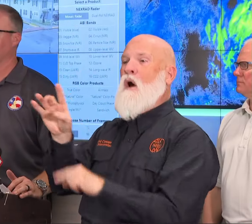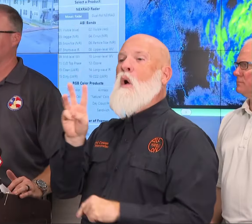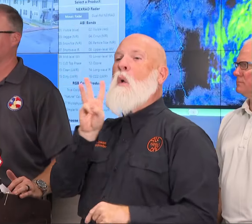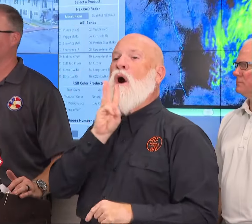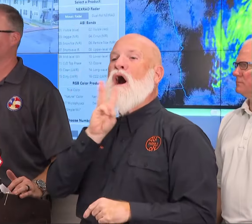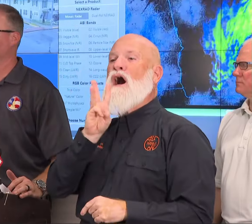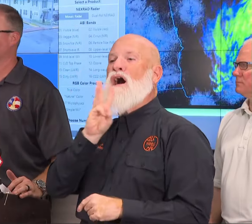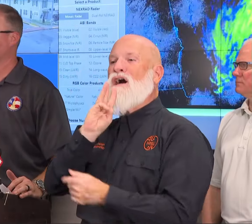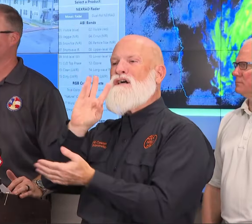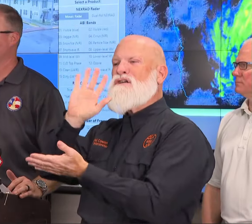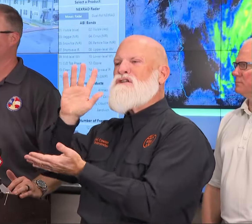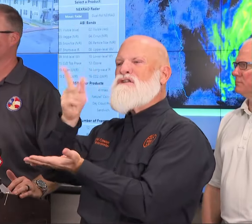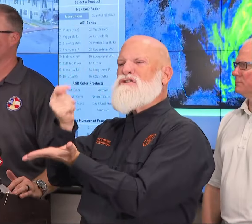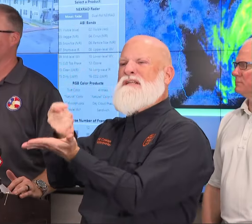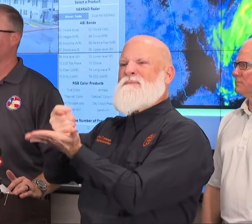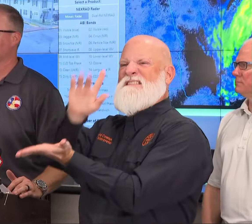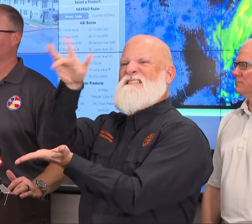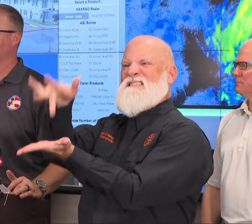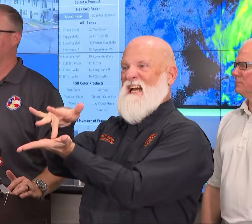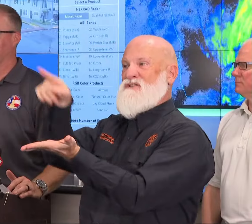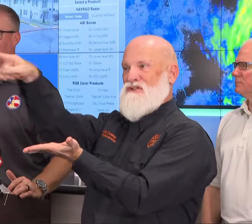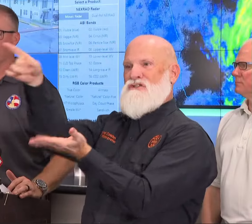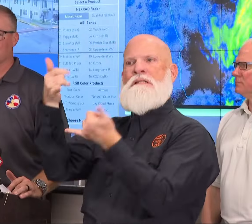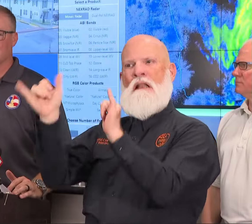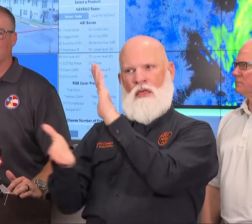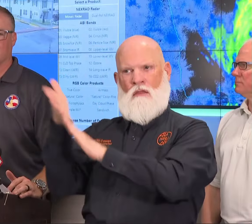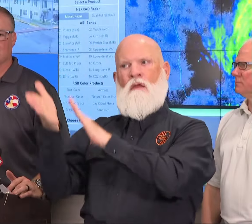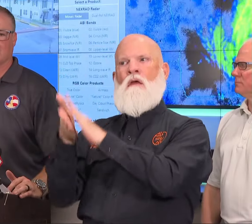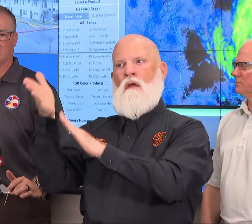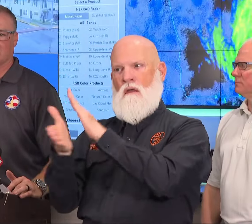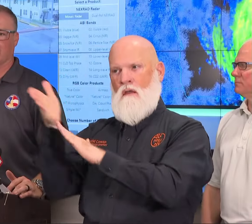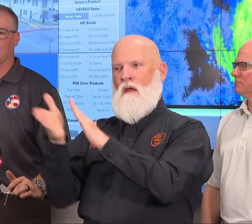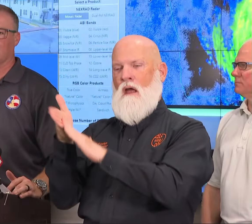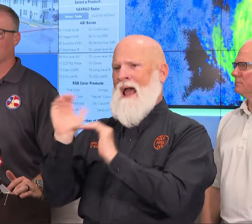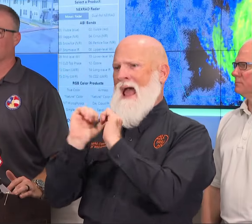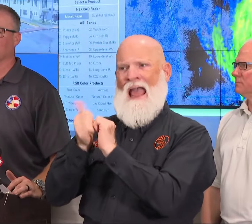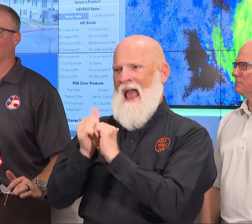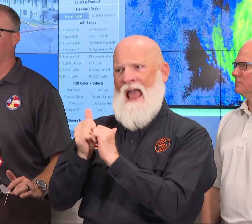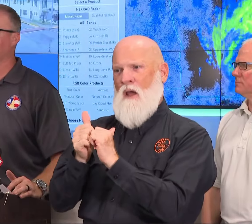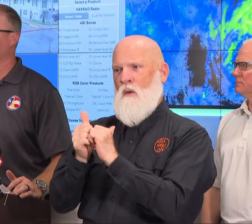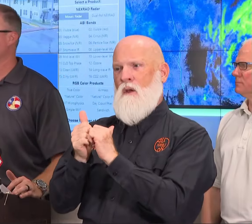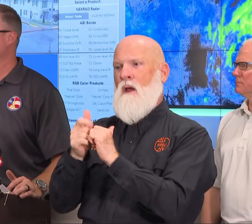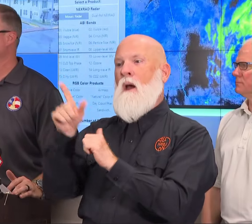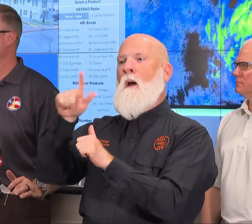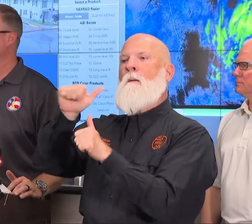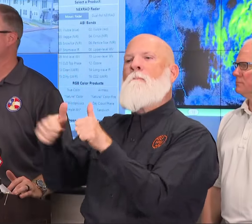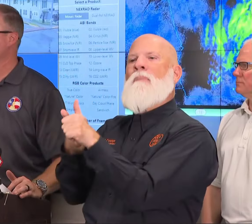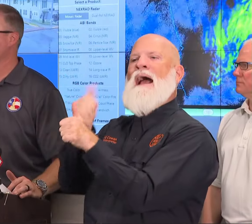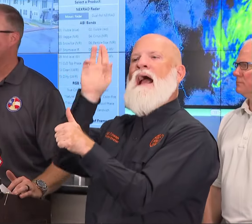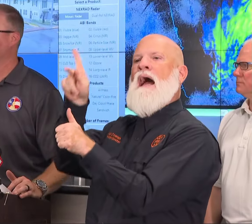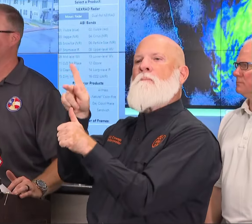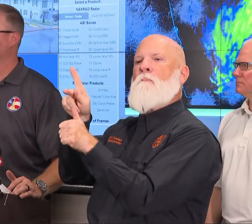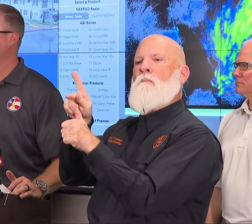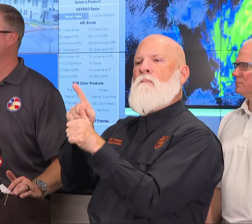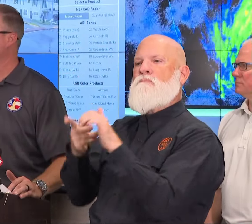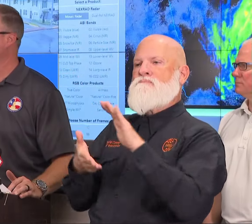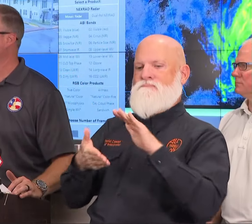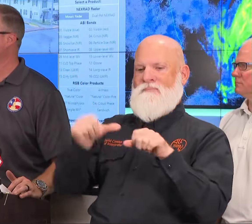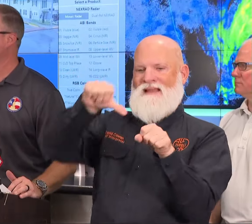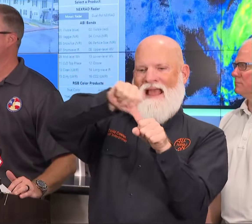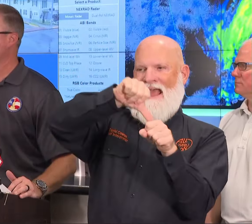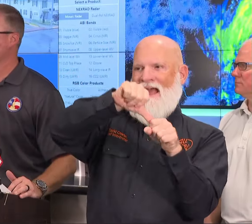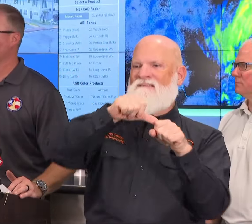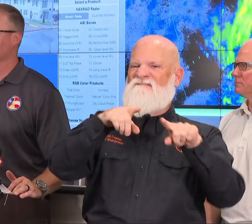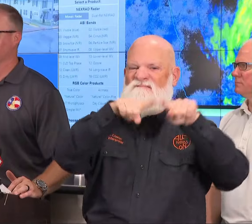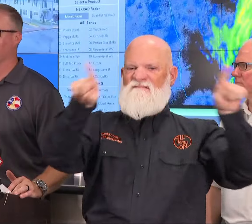can't move those things during storms. And so by the Governor signing these things early that's just one resource allocation that we were able to get out